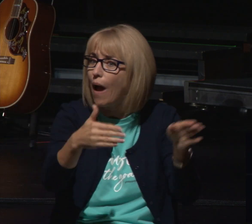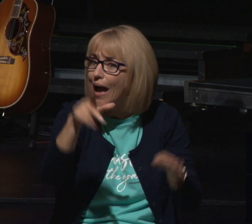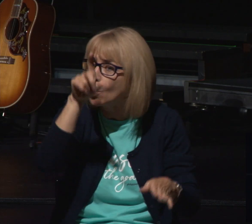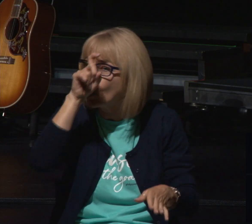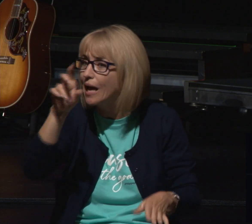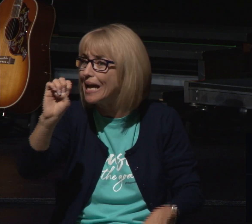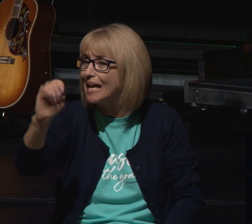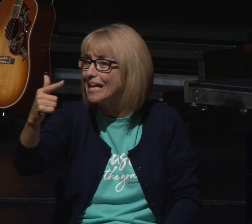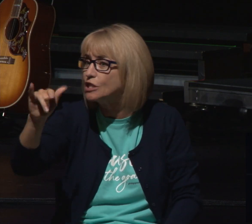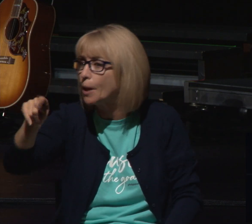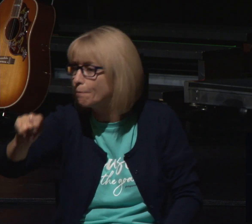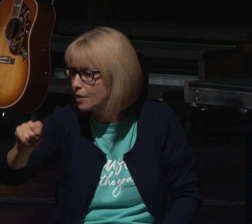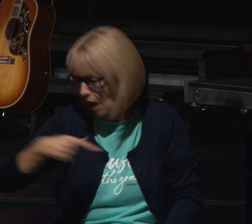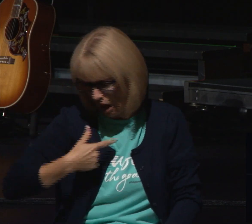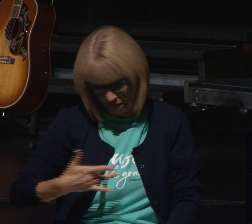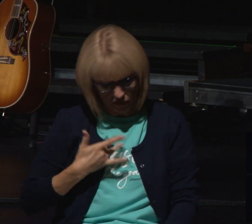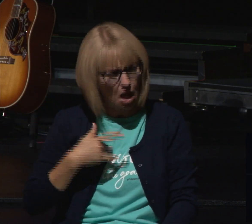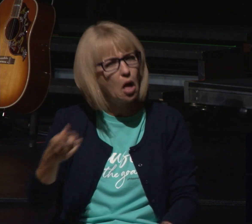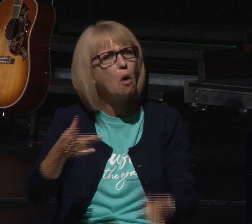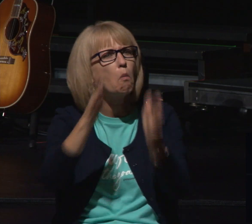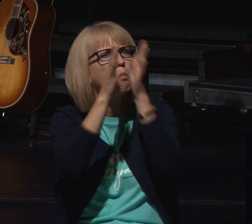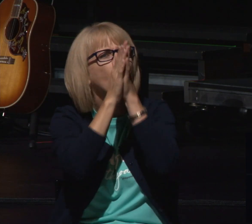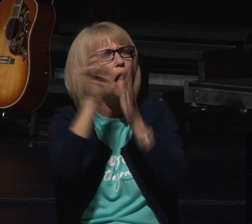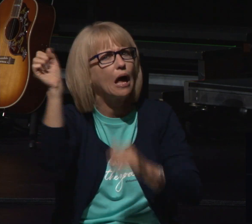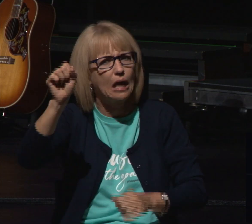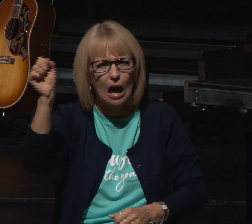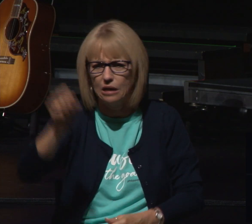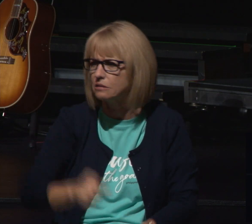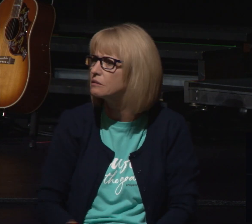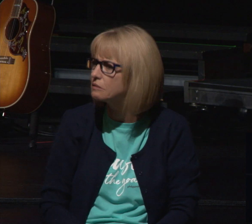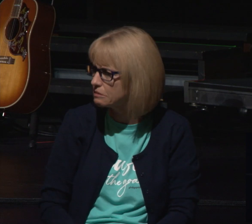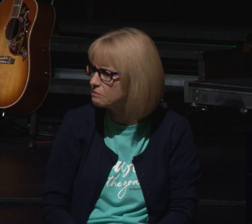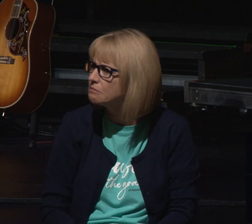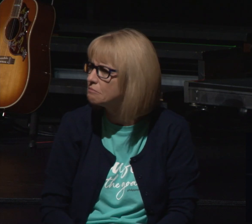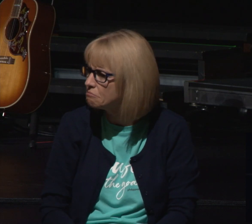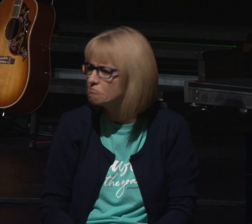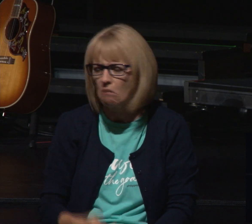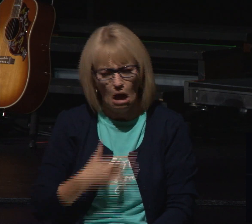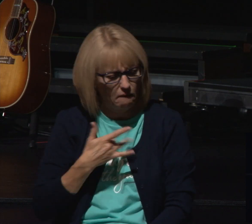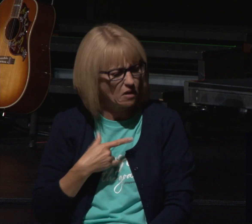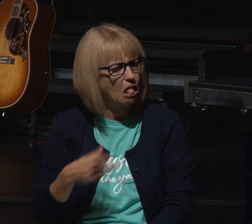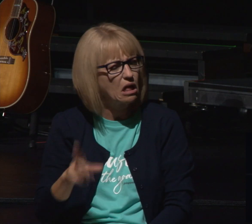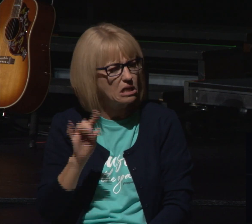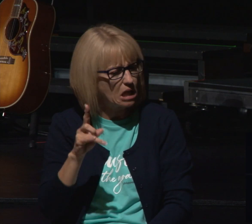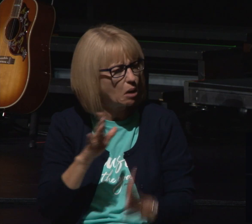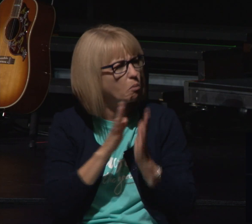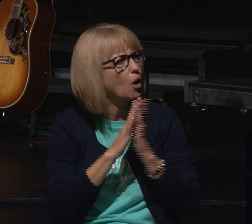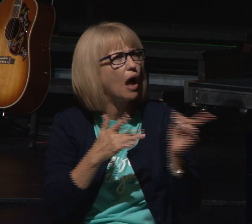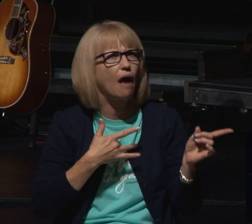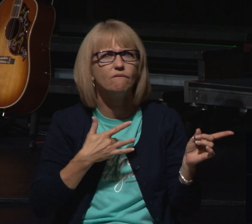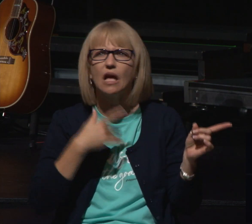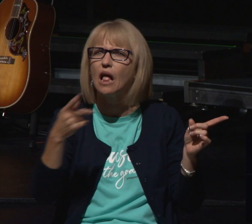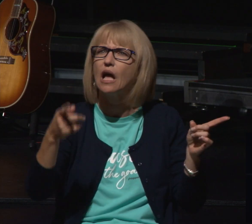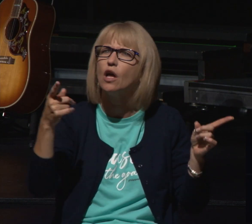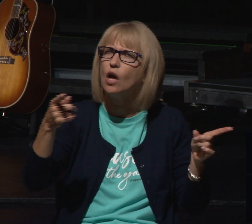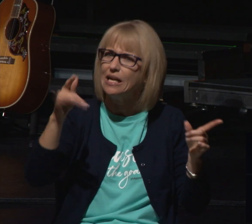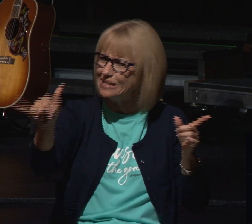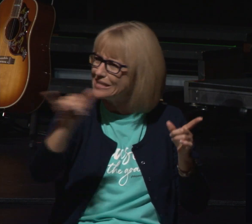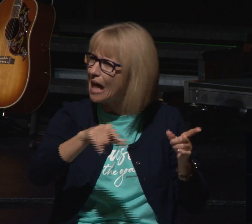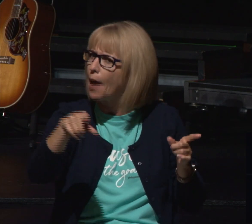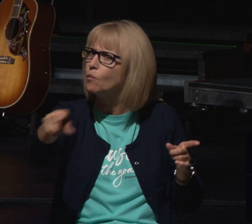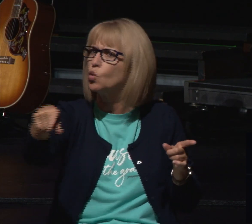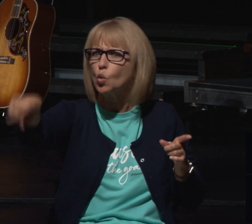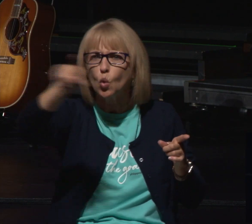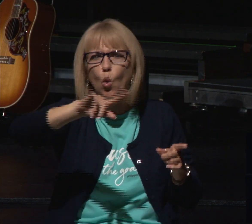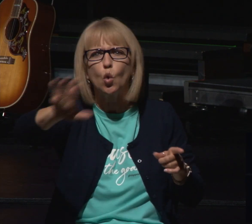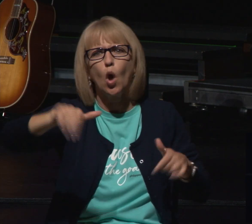and we're going to take a look at so many different things how's it going to be that we wait upon God and in the midst of these times we're saying God